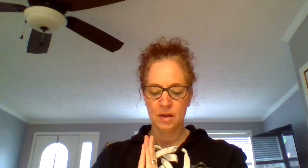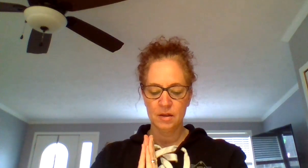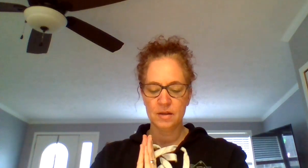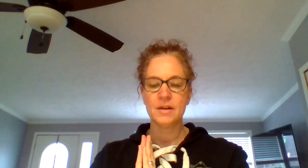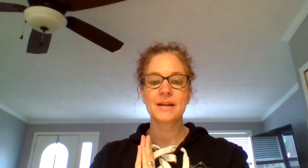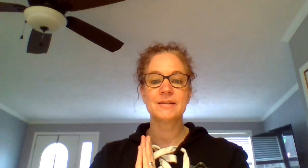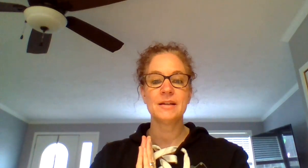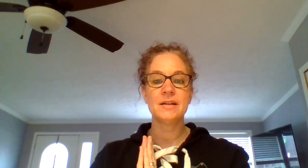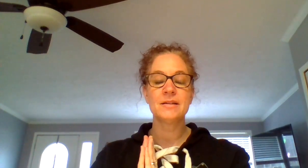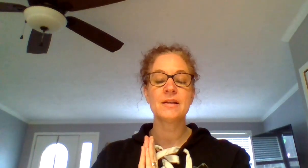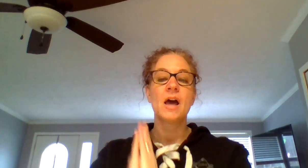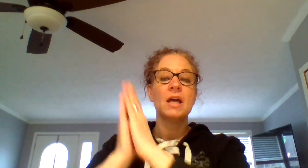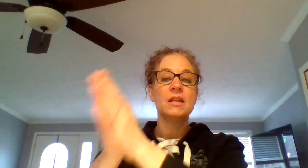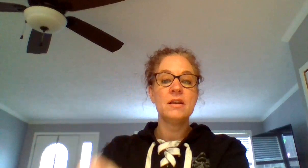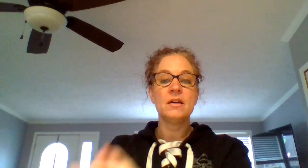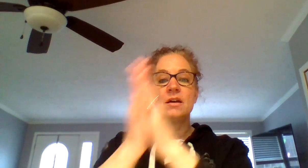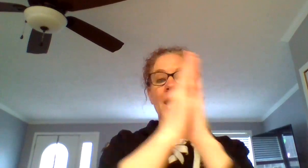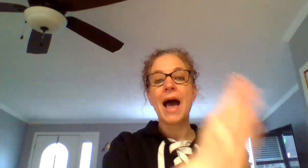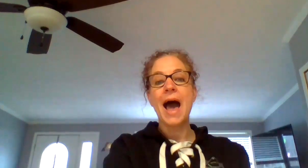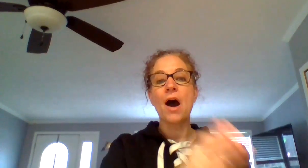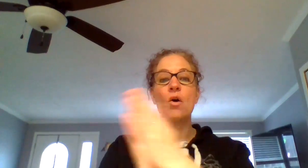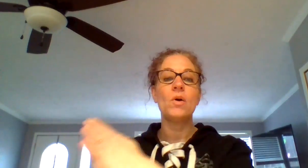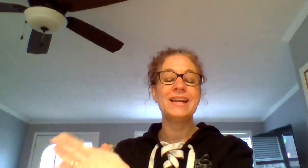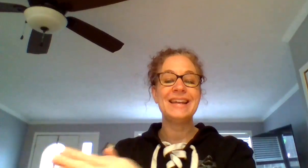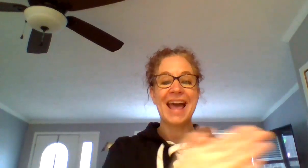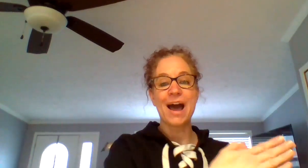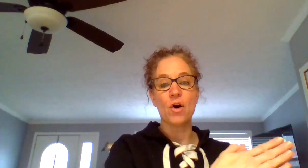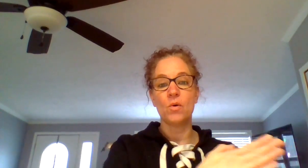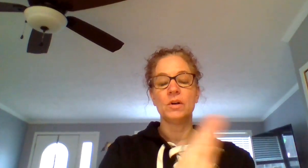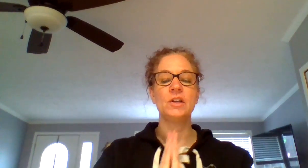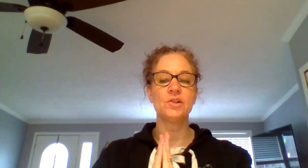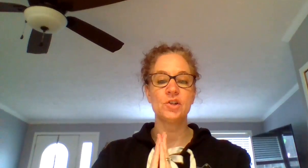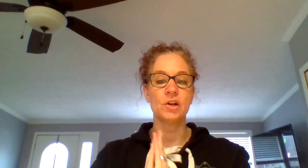Next is n, ow, now. Your turn.